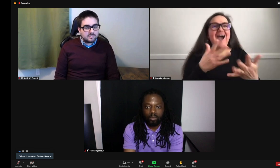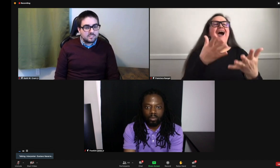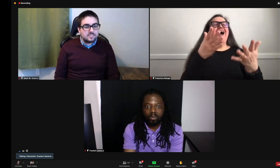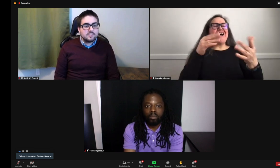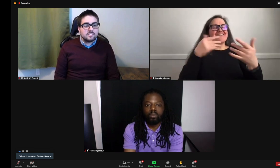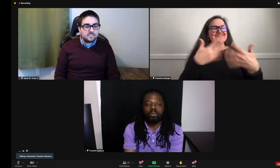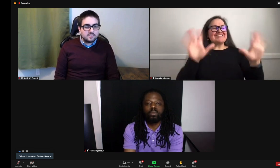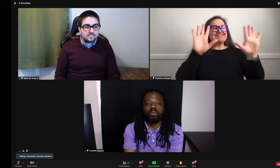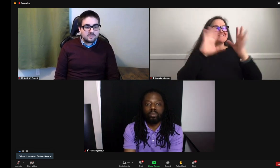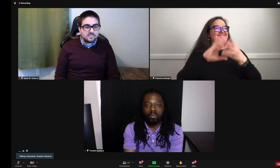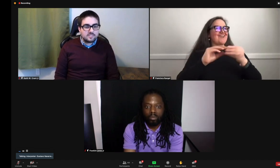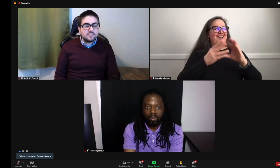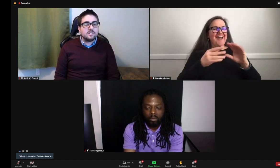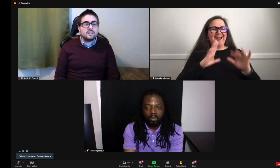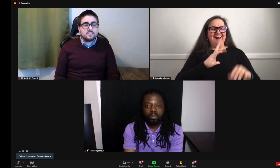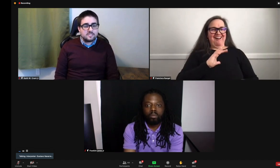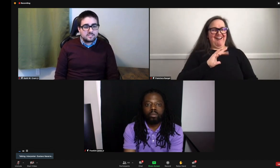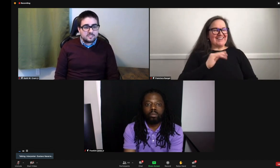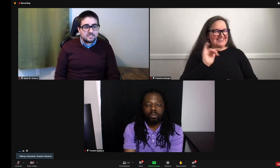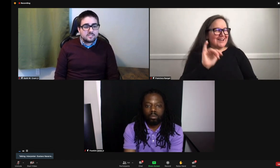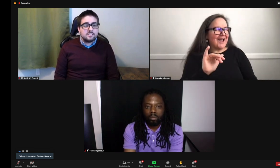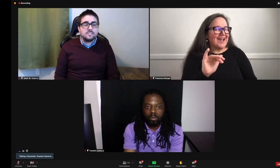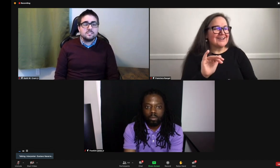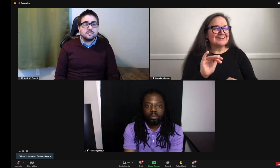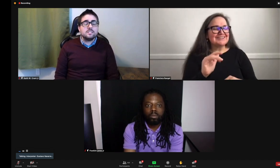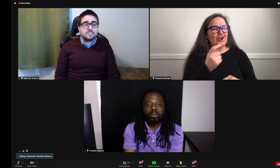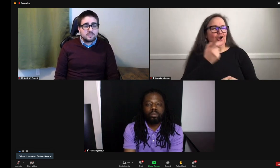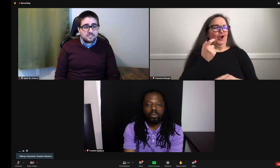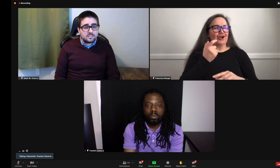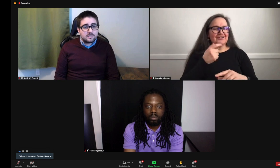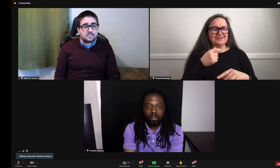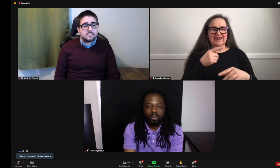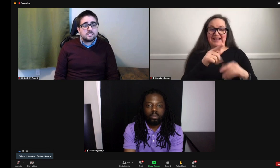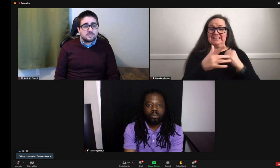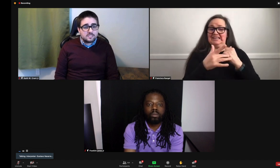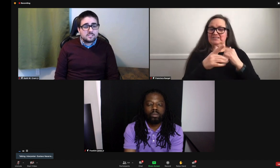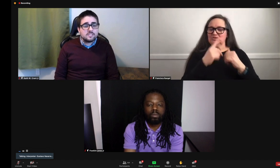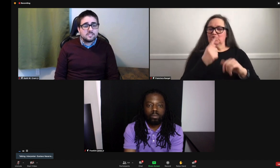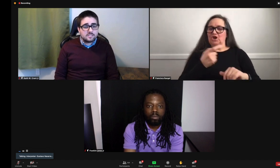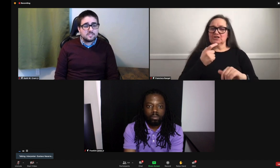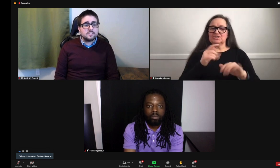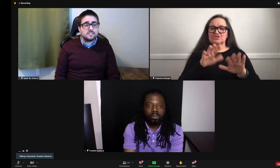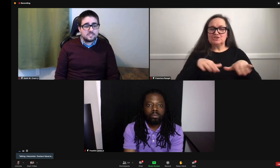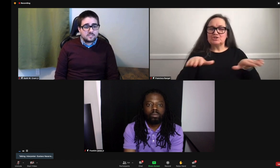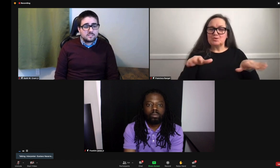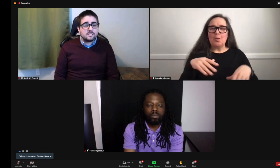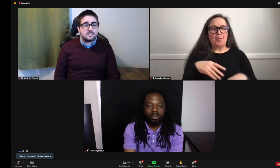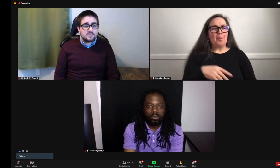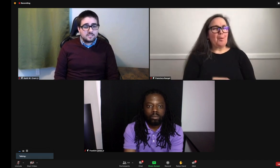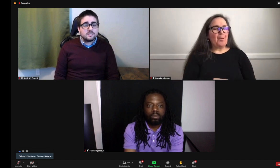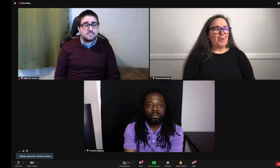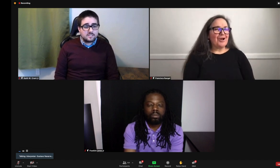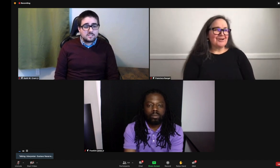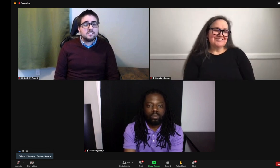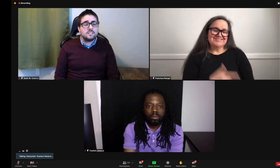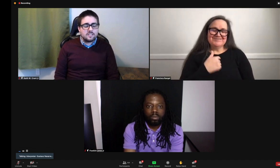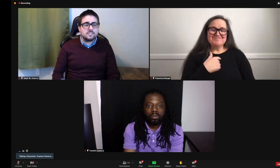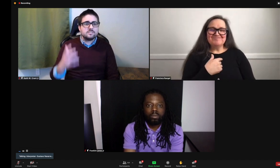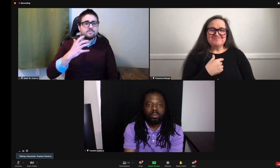online and you're able to go through the entire story in a much more visual animated way,